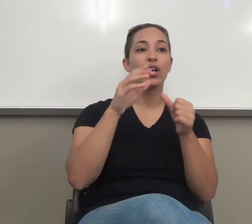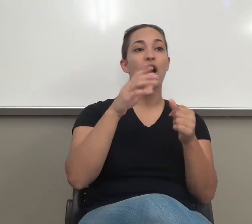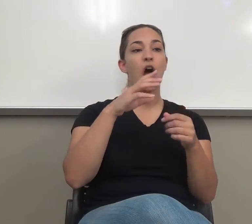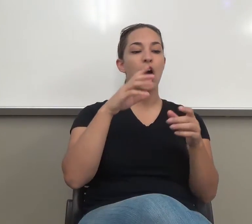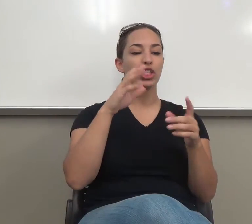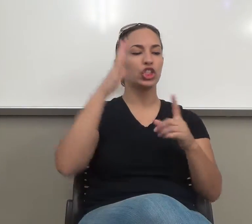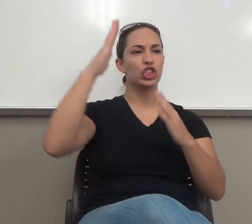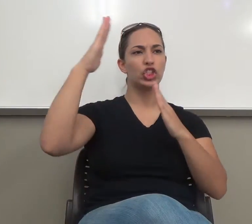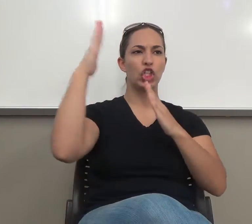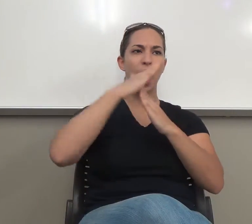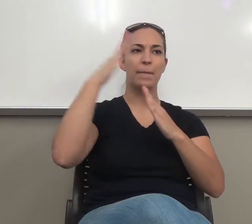description.